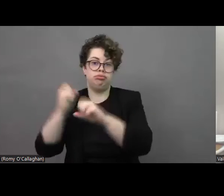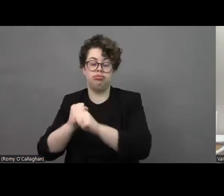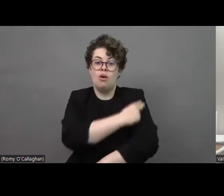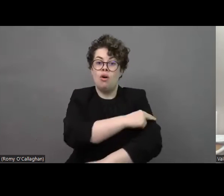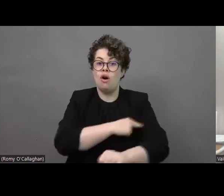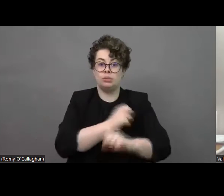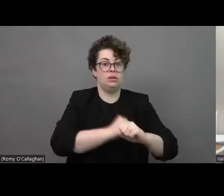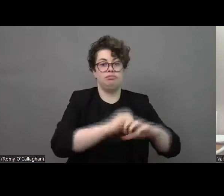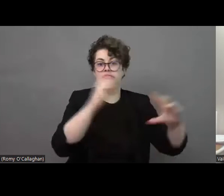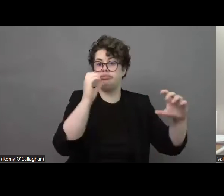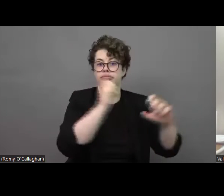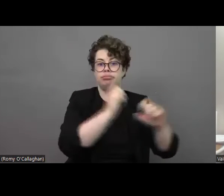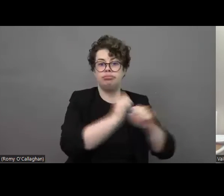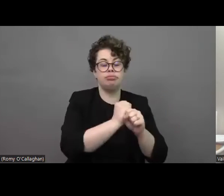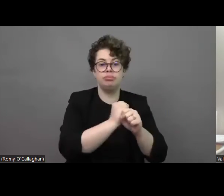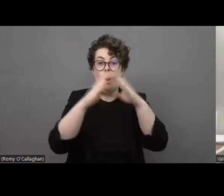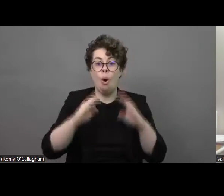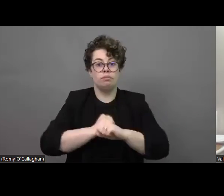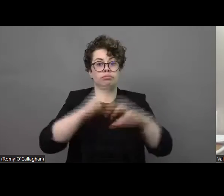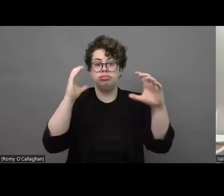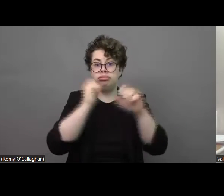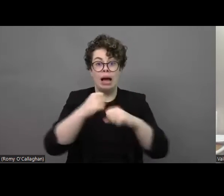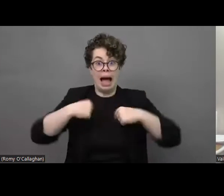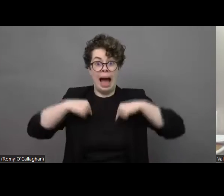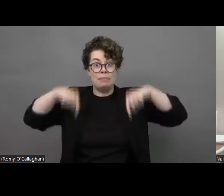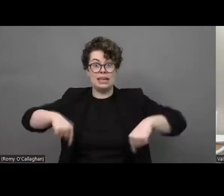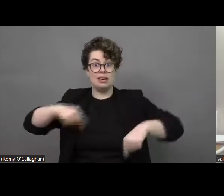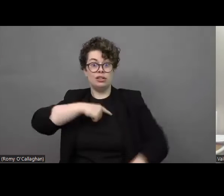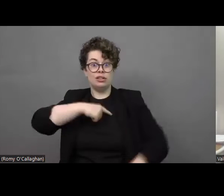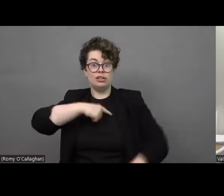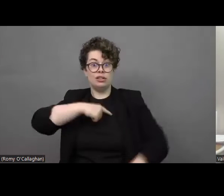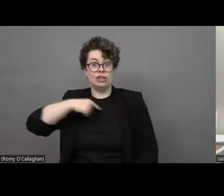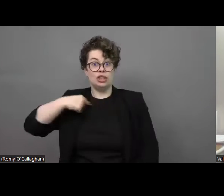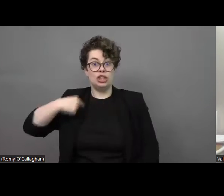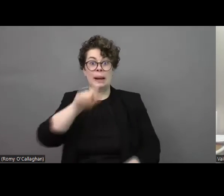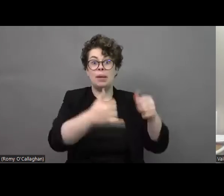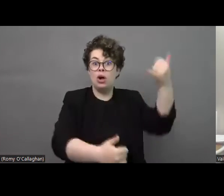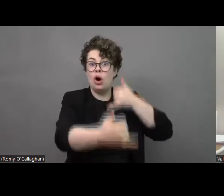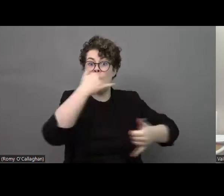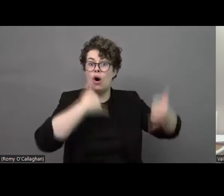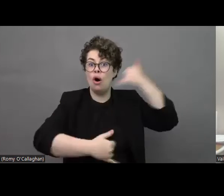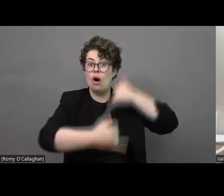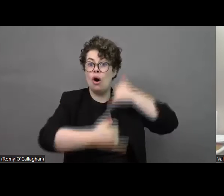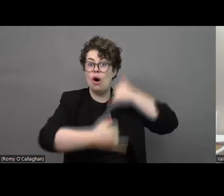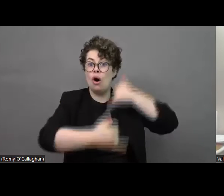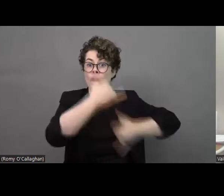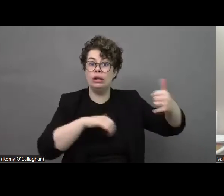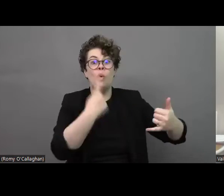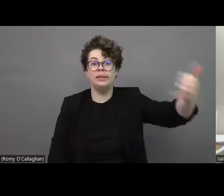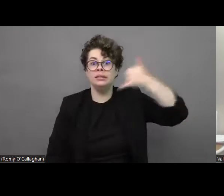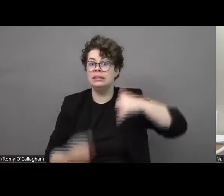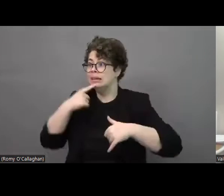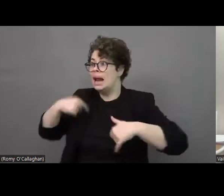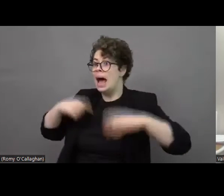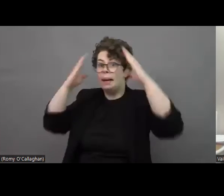residential buildings. I am in Beijing. I am in Beijing. People call me and a person calls me and says, listen, I'm on the